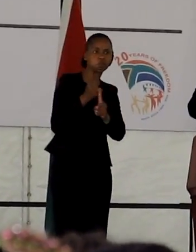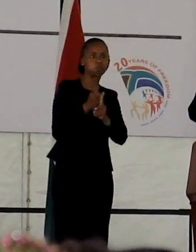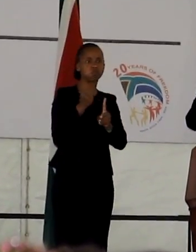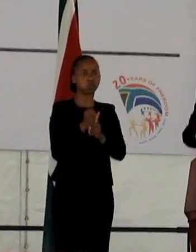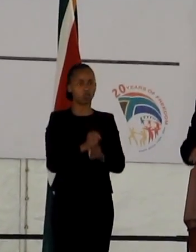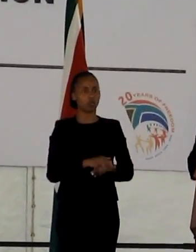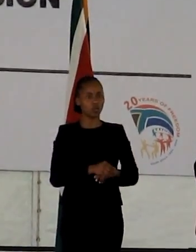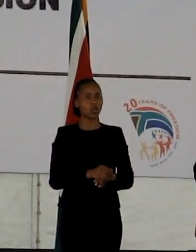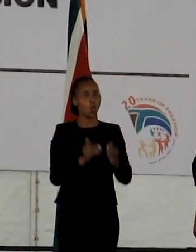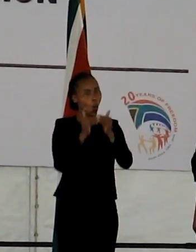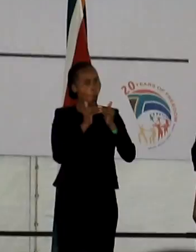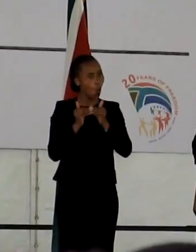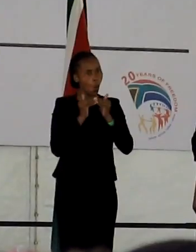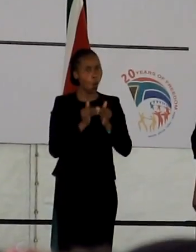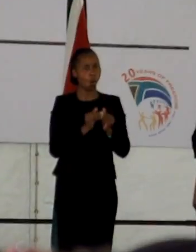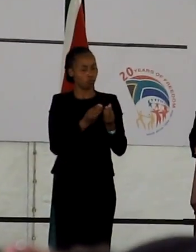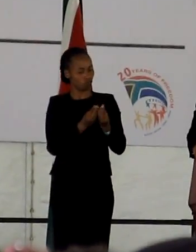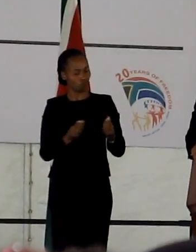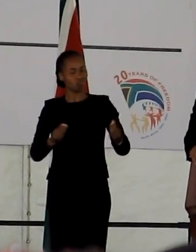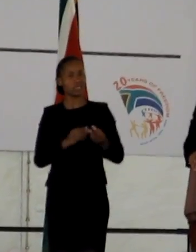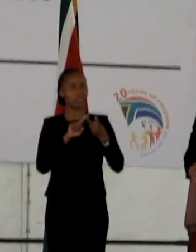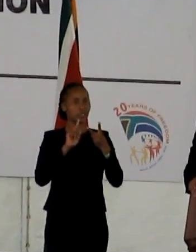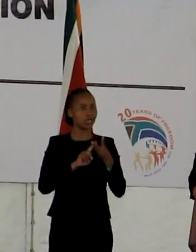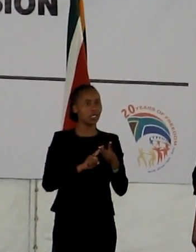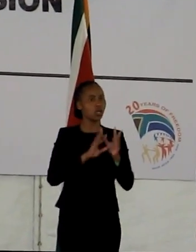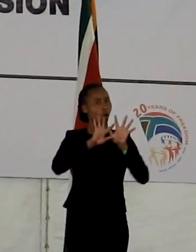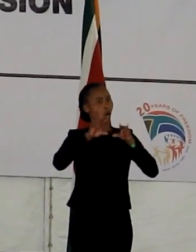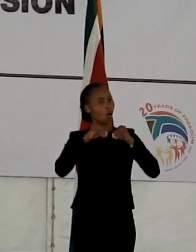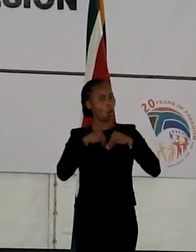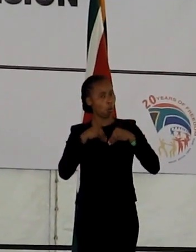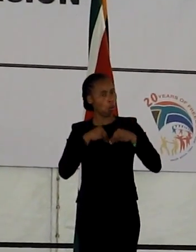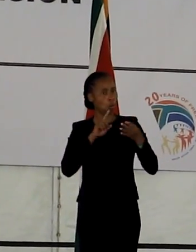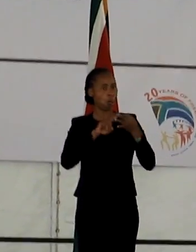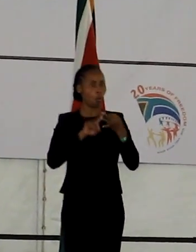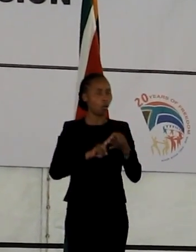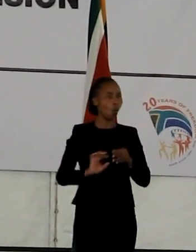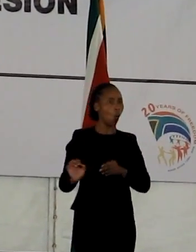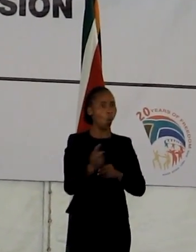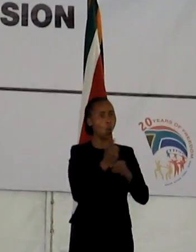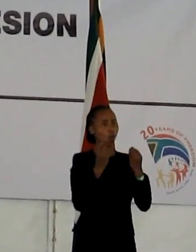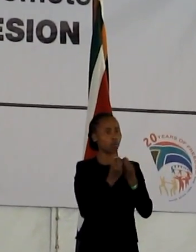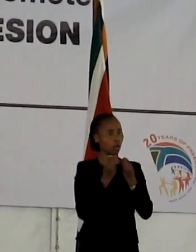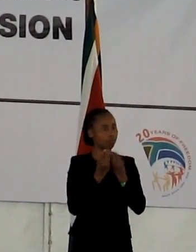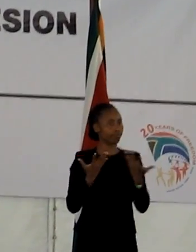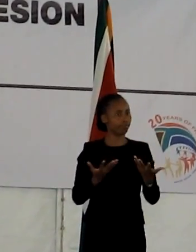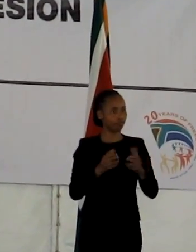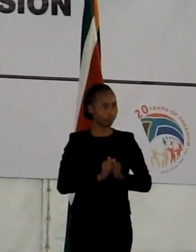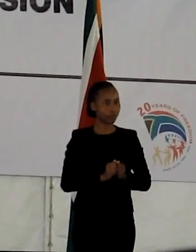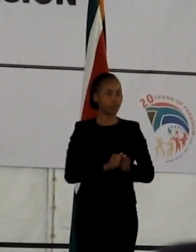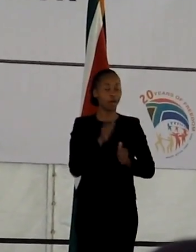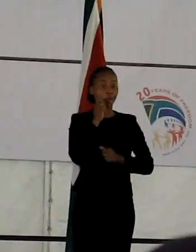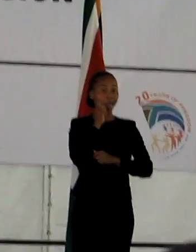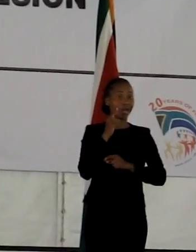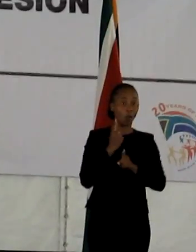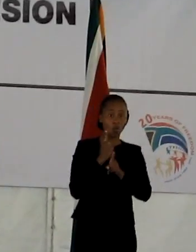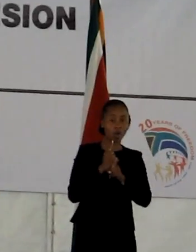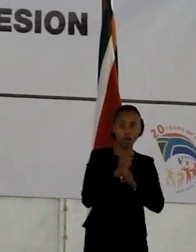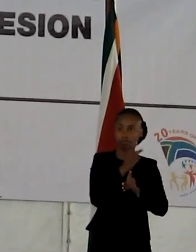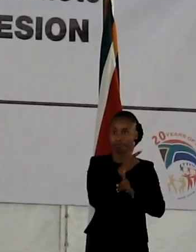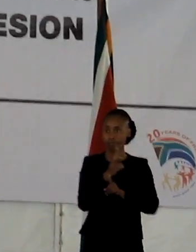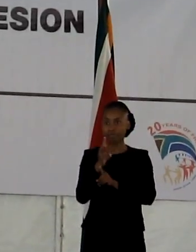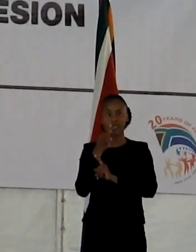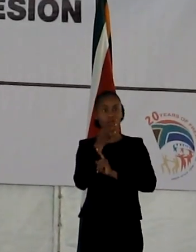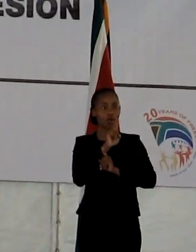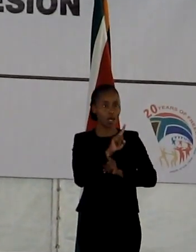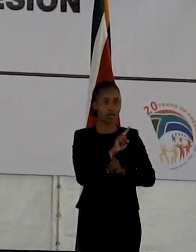of the widow, to take care of the orphan. And it is this man who, when his followers chased little children away from him, he